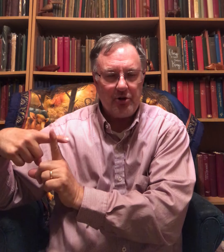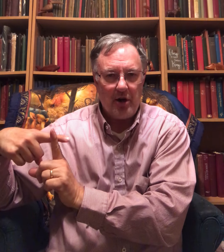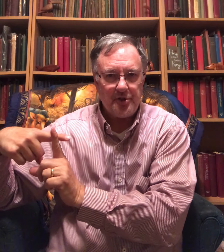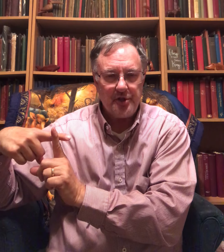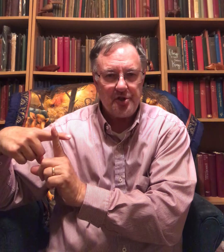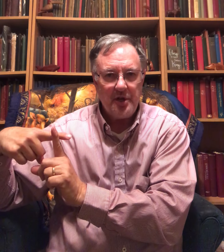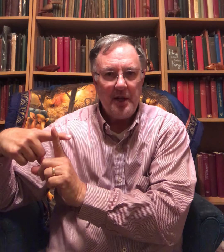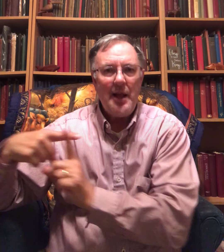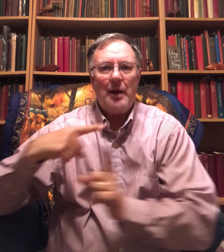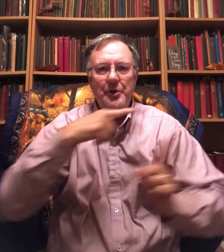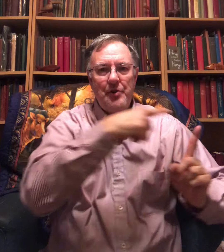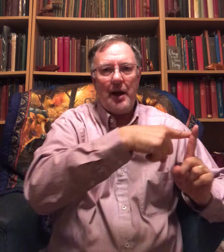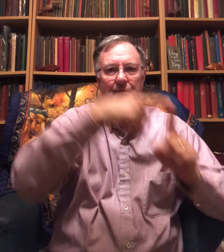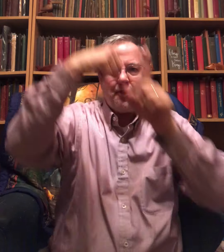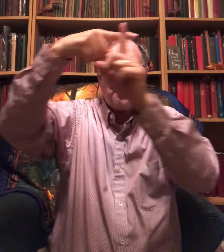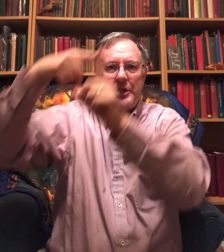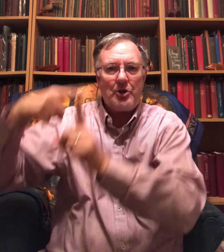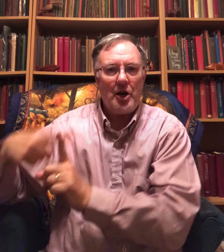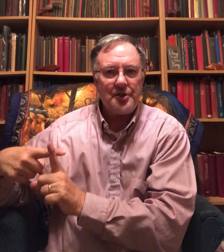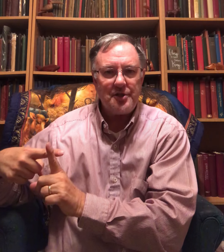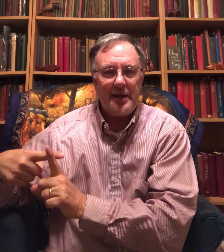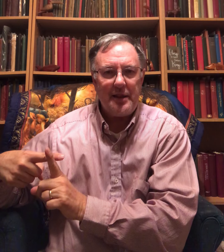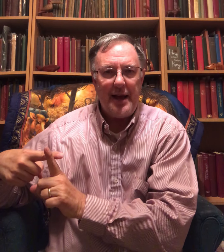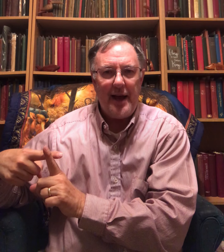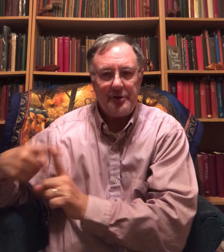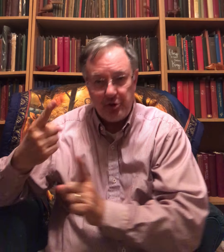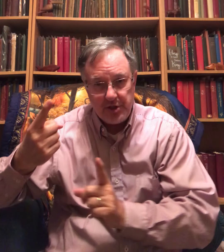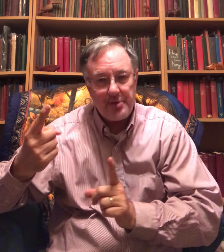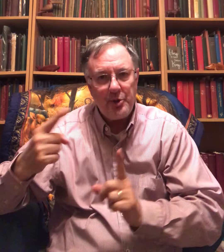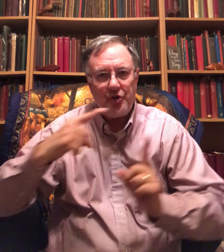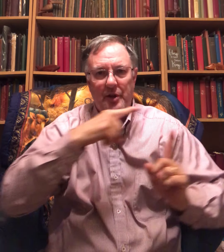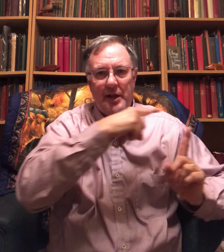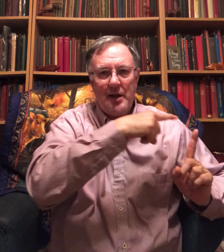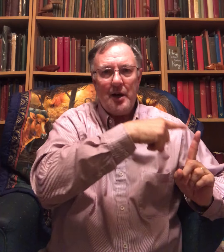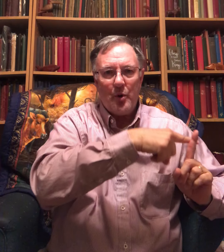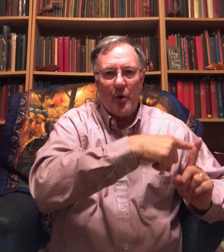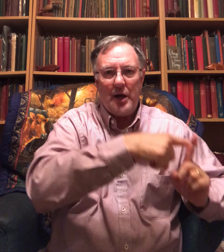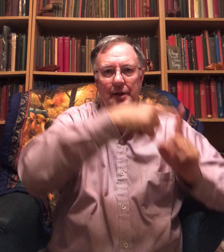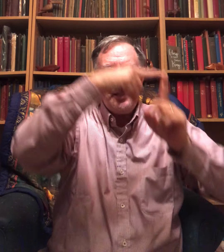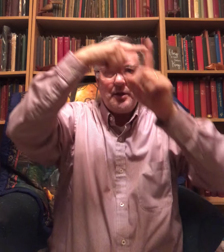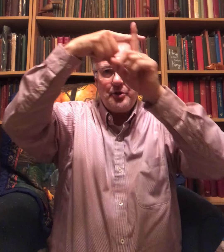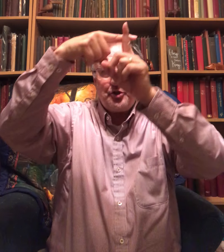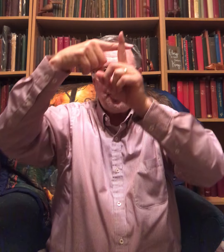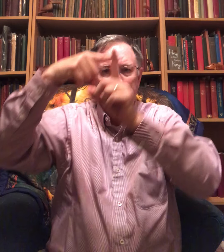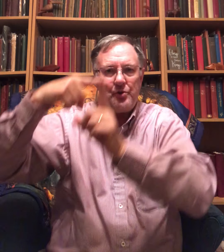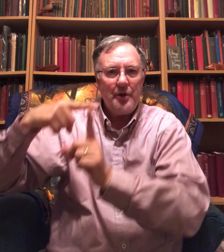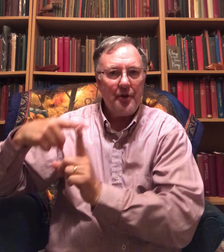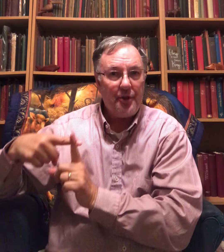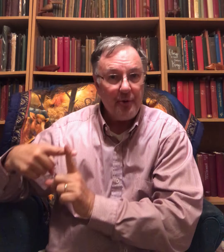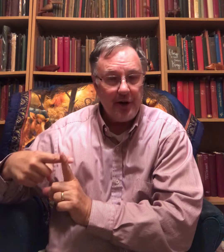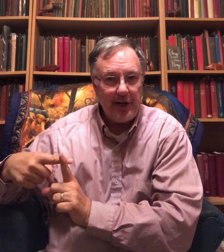crosses. And when you have three crosses like that, do it smoothly. One, two, three.